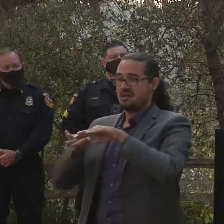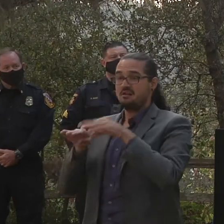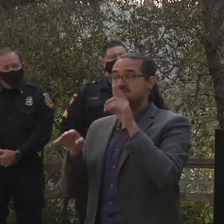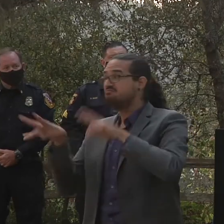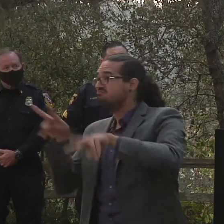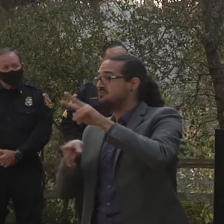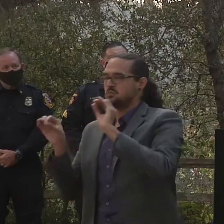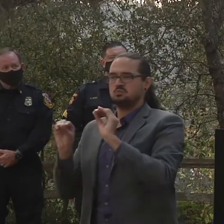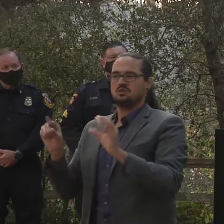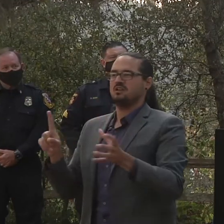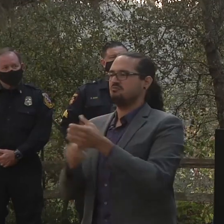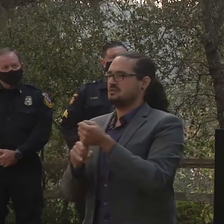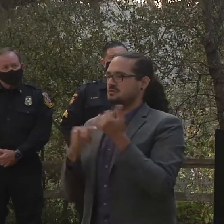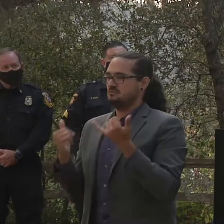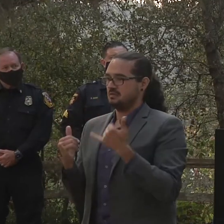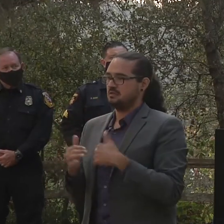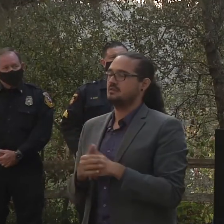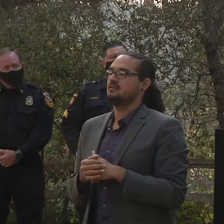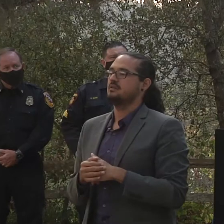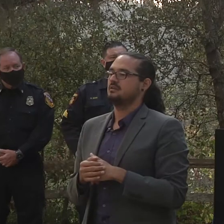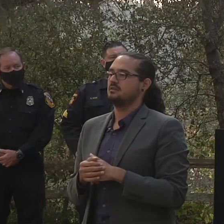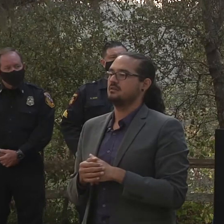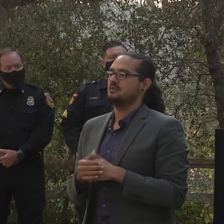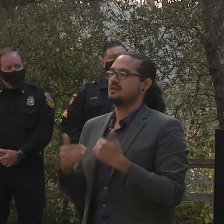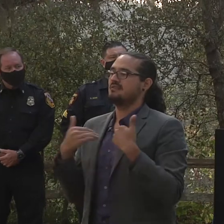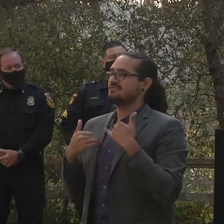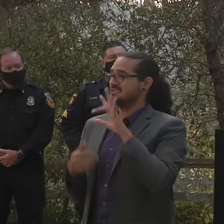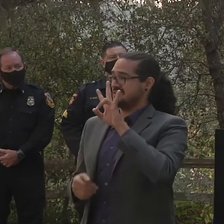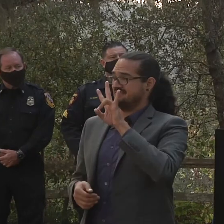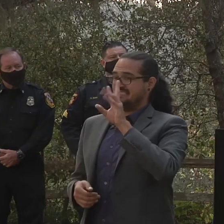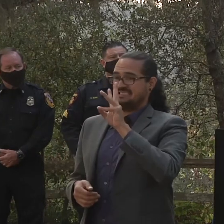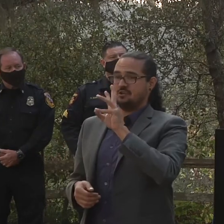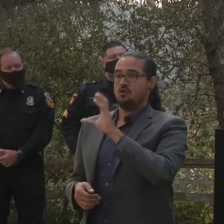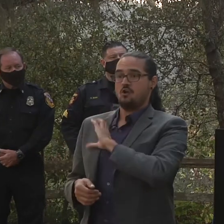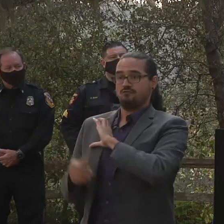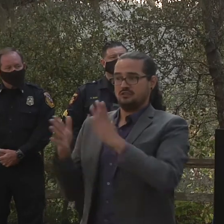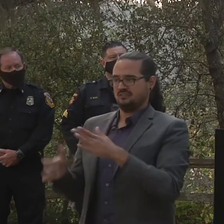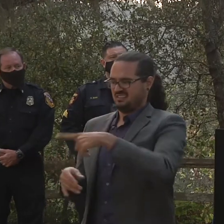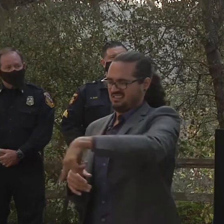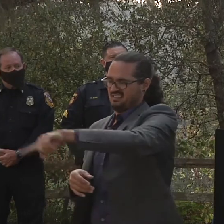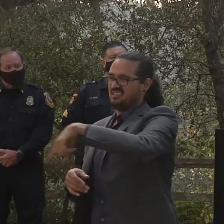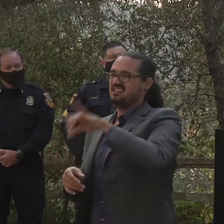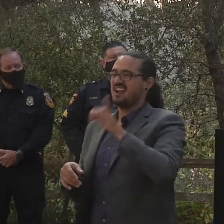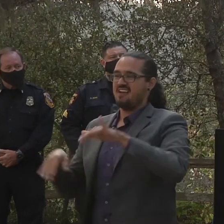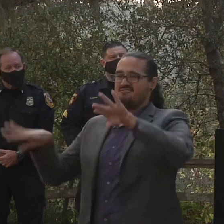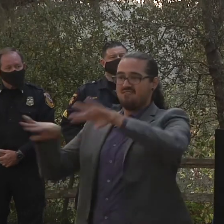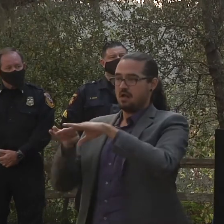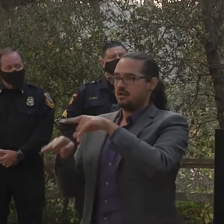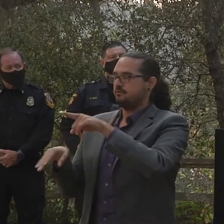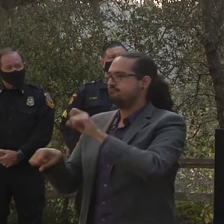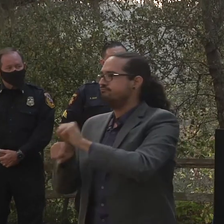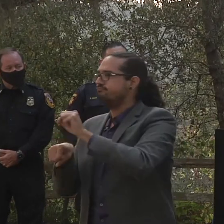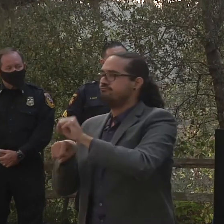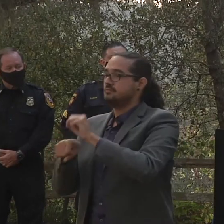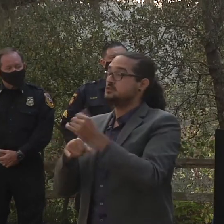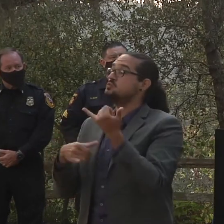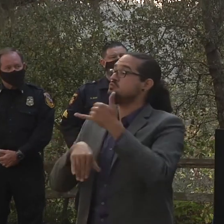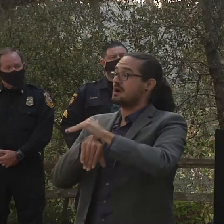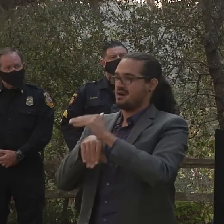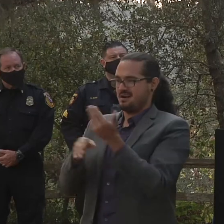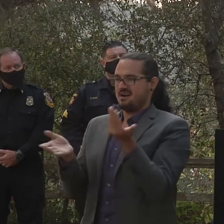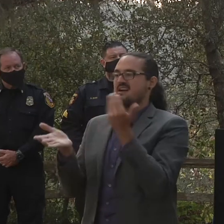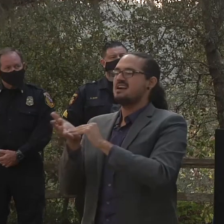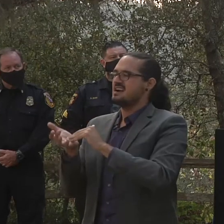76 officers in total patrolling the San Lorenzo Valley. We'll do that again tonight with roughly about the same number, 66